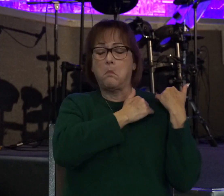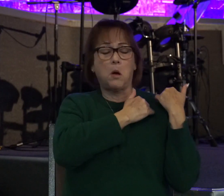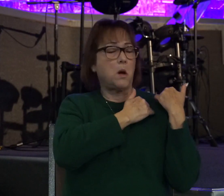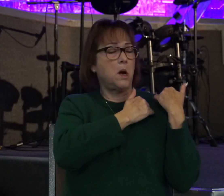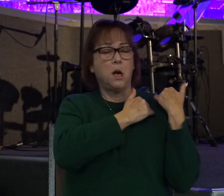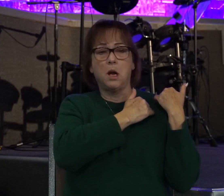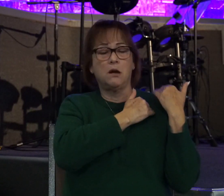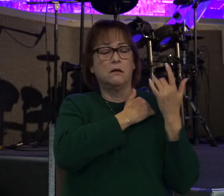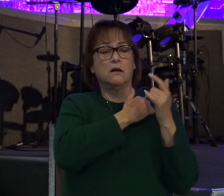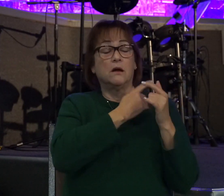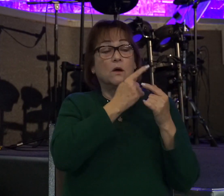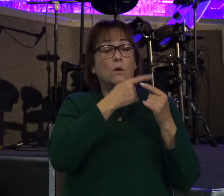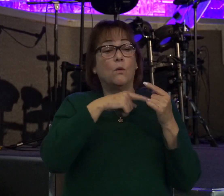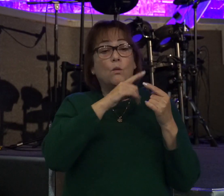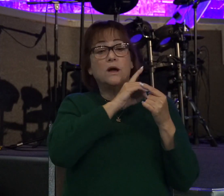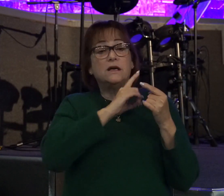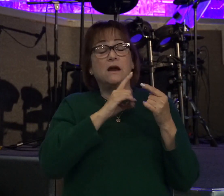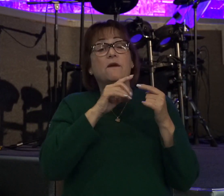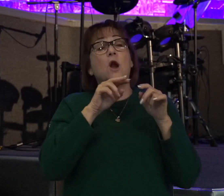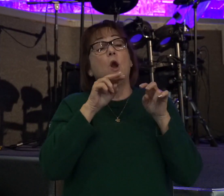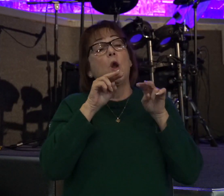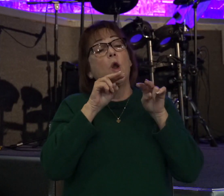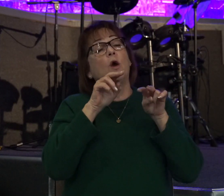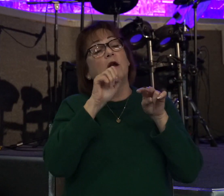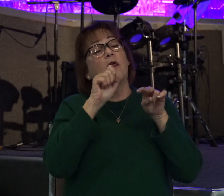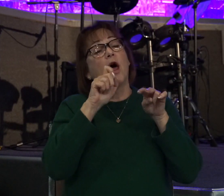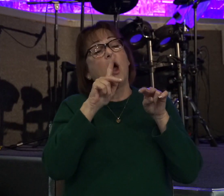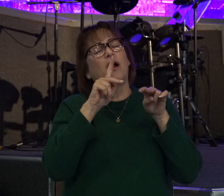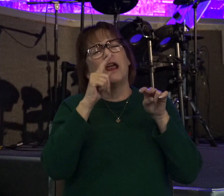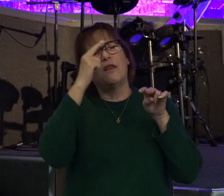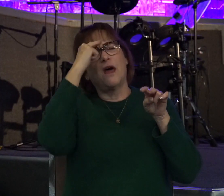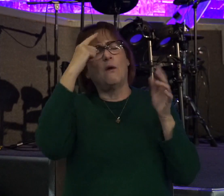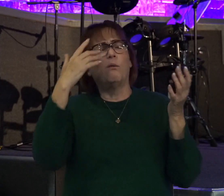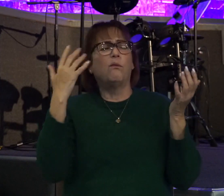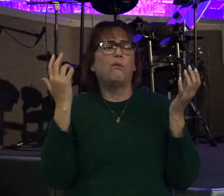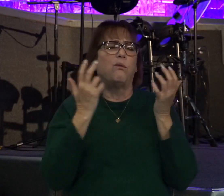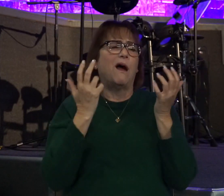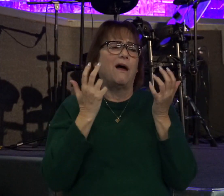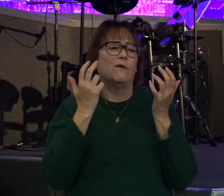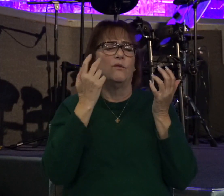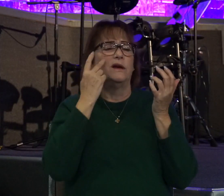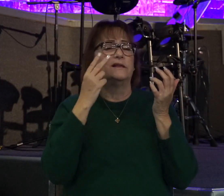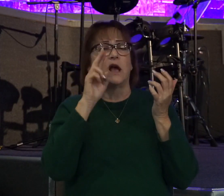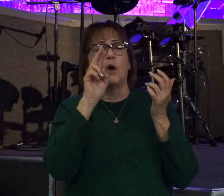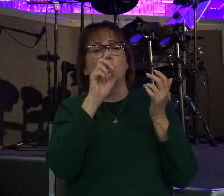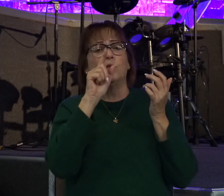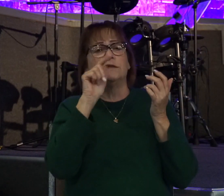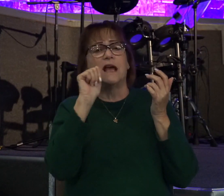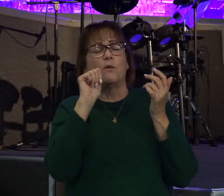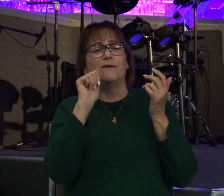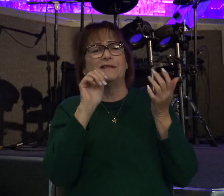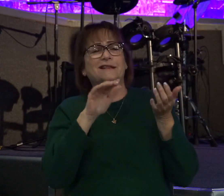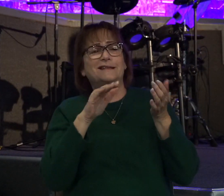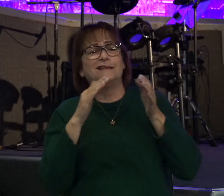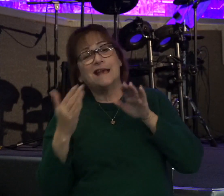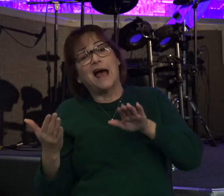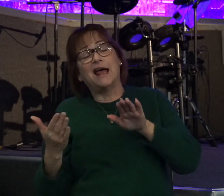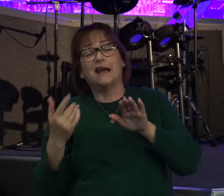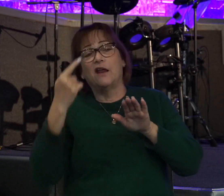But when David looked at that ark, he thought, Oh, man. When he seen Uzzah get struck dead, he thought, Oh, man. This yoke